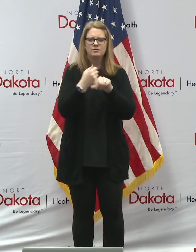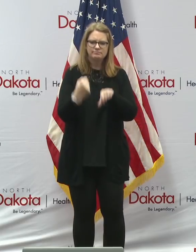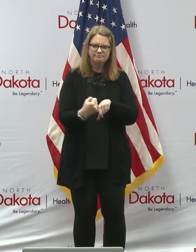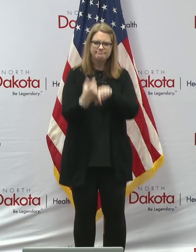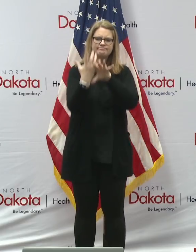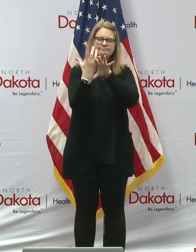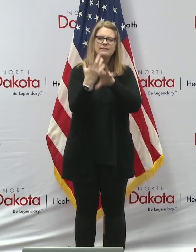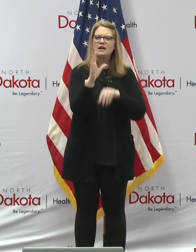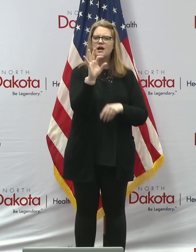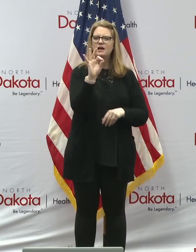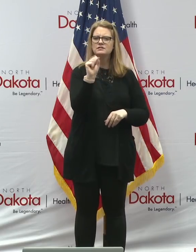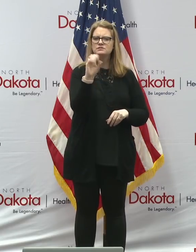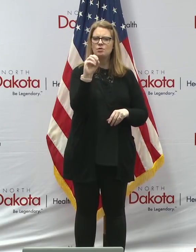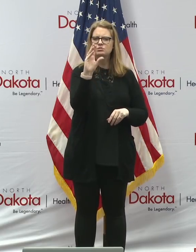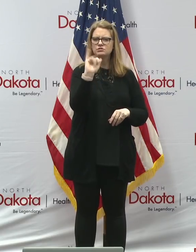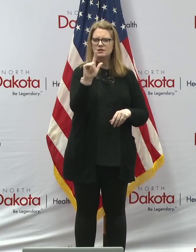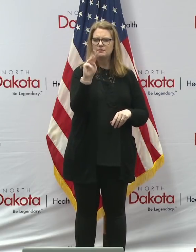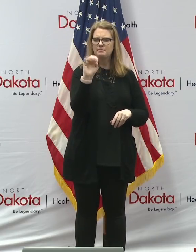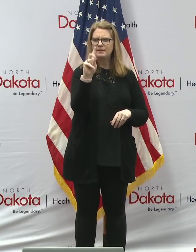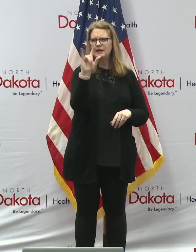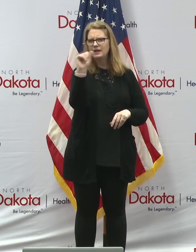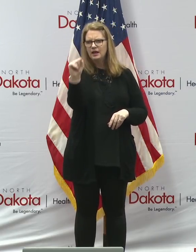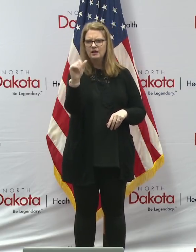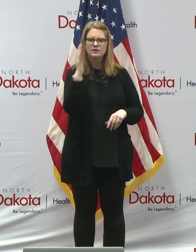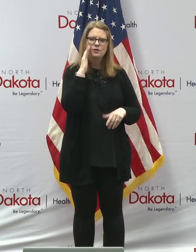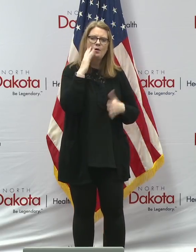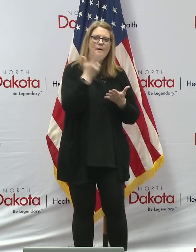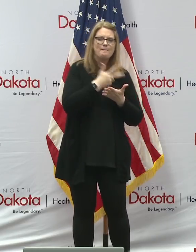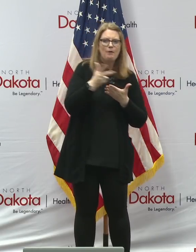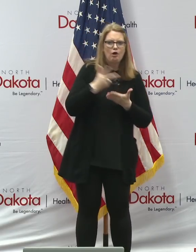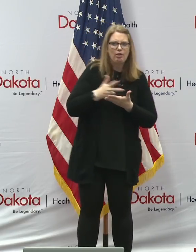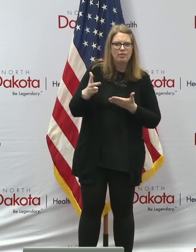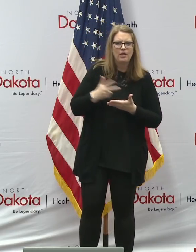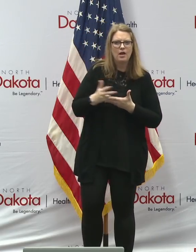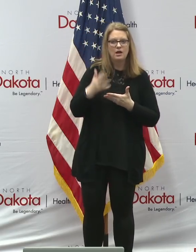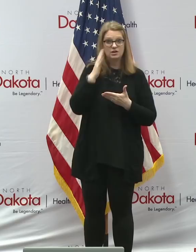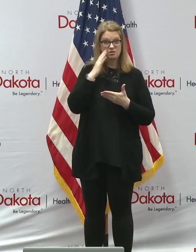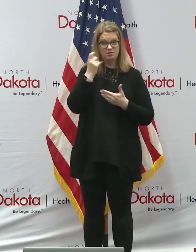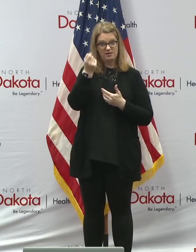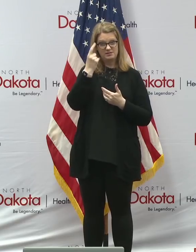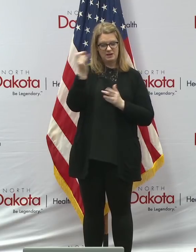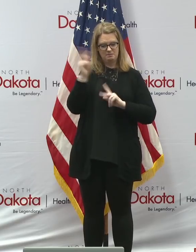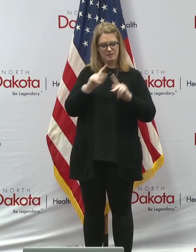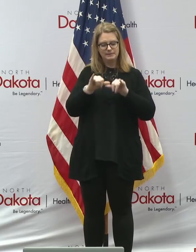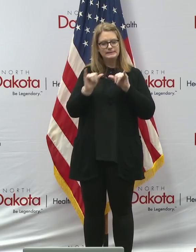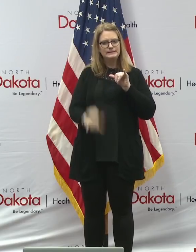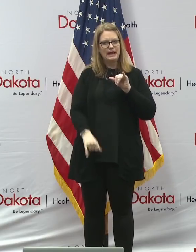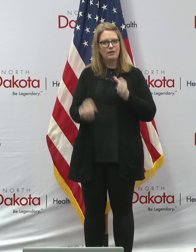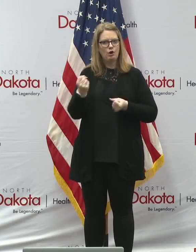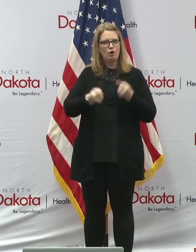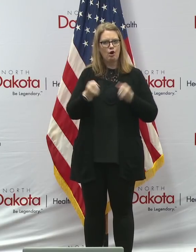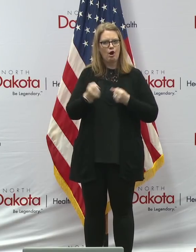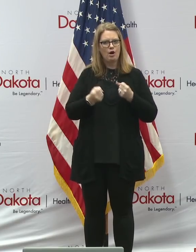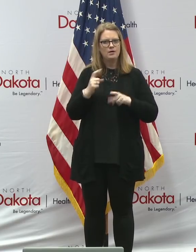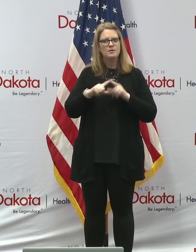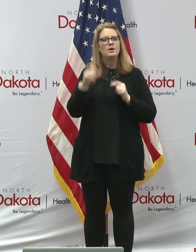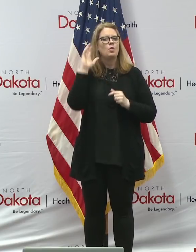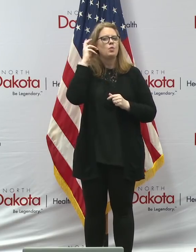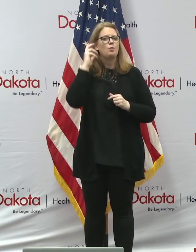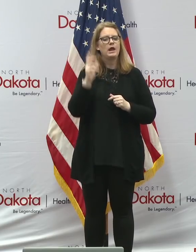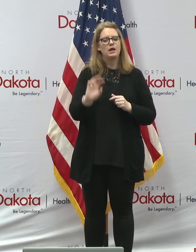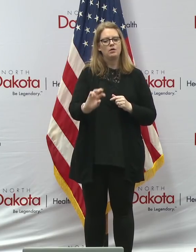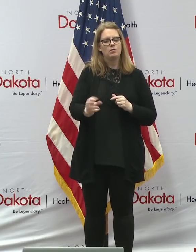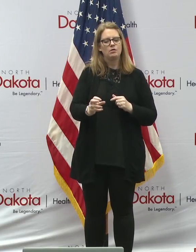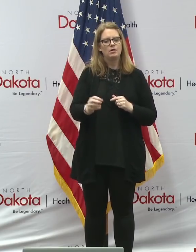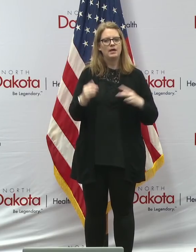on social media. We've even heard of parking lot services where people stay in their cars but tune into the same radio frequency to hear the